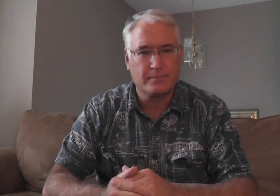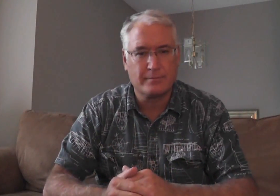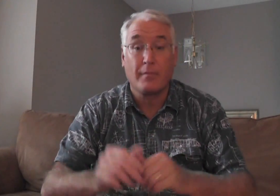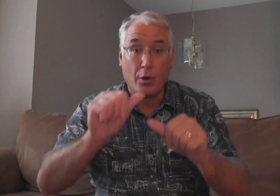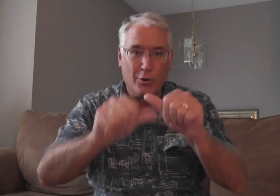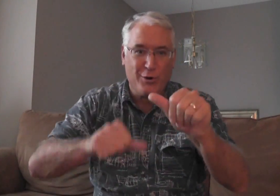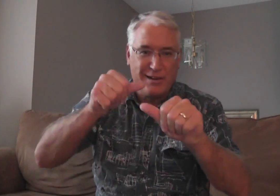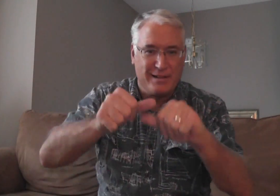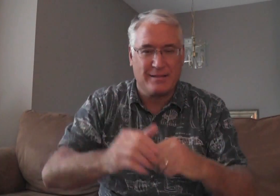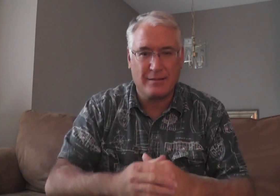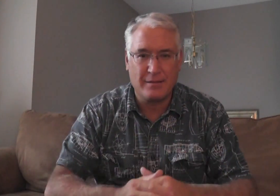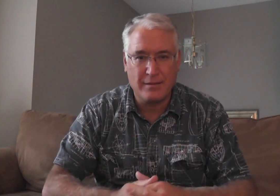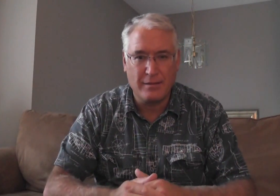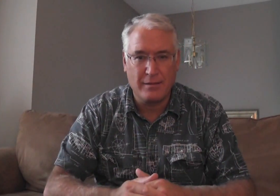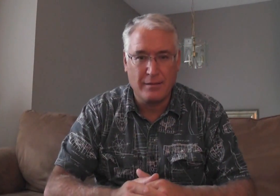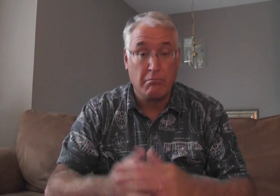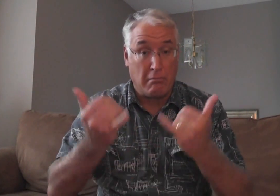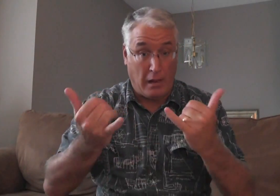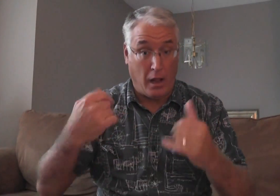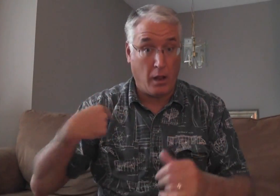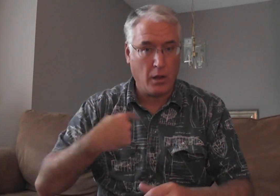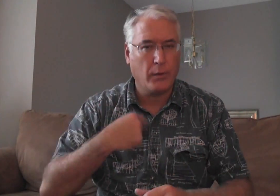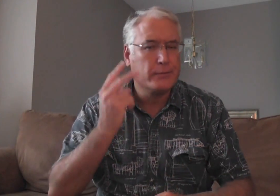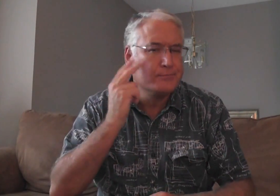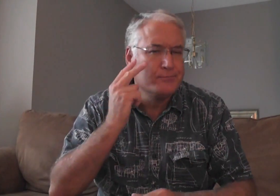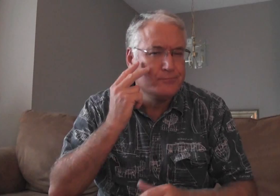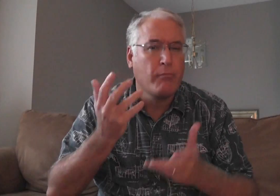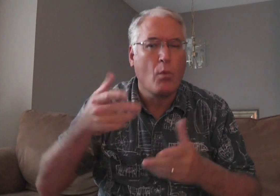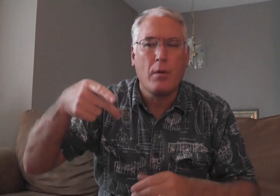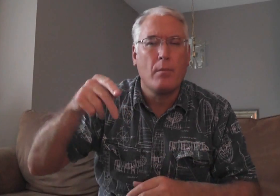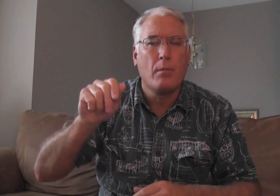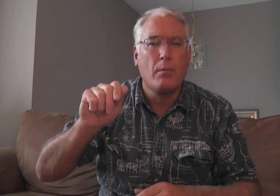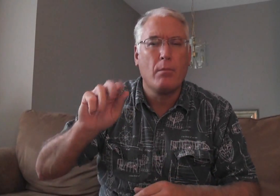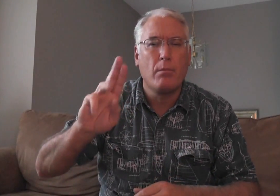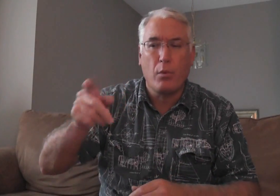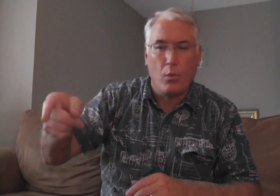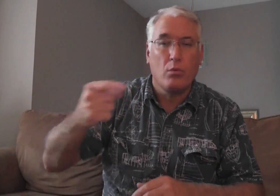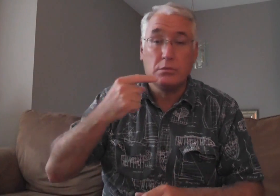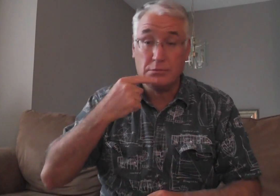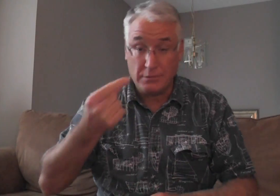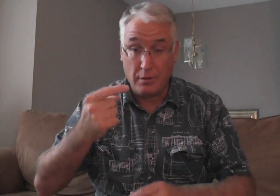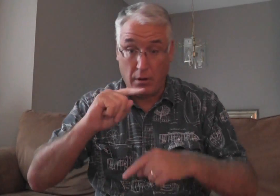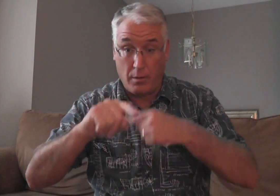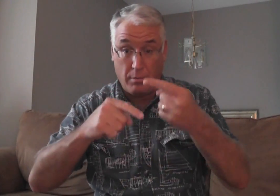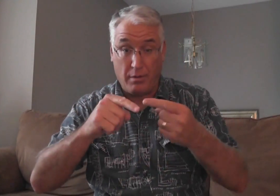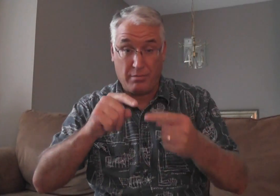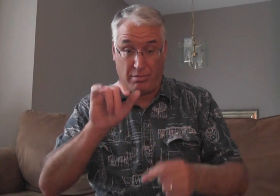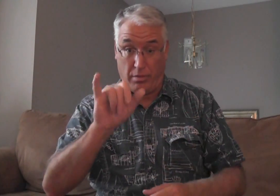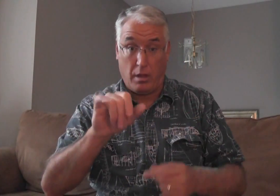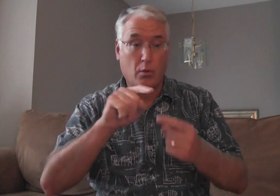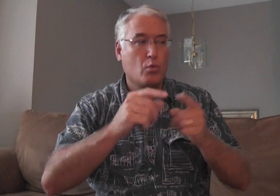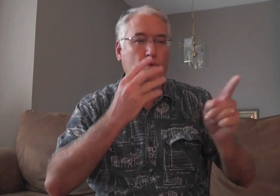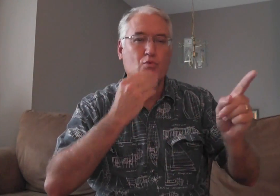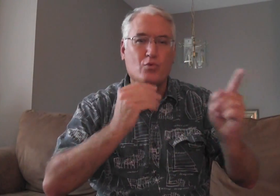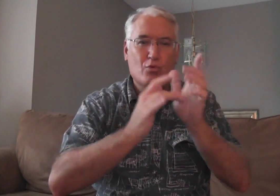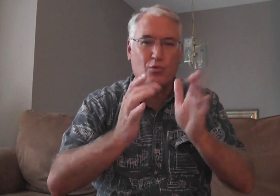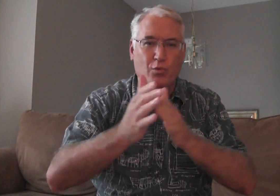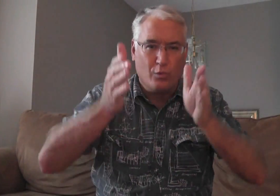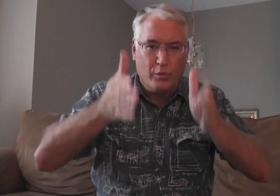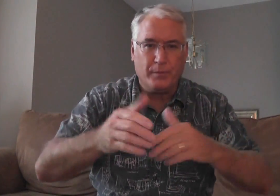identity? Well, it's circumcision. Now we're going to see what Paul has to say about that to the